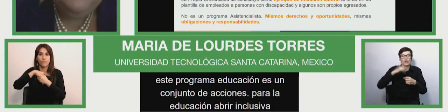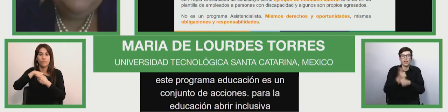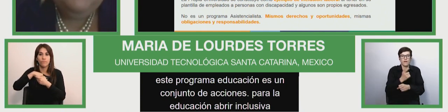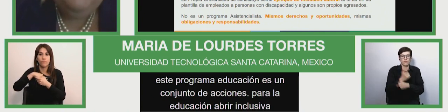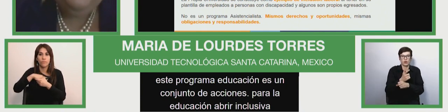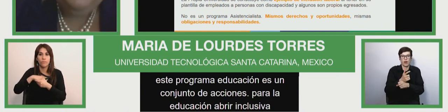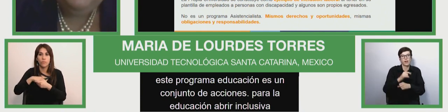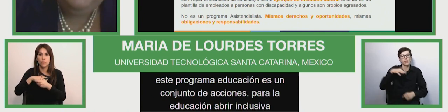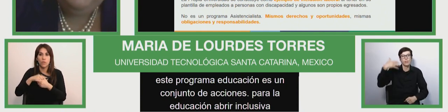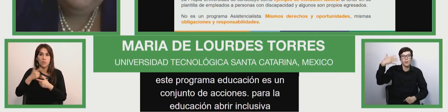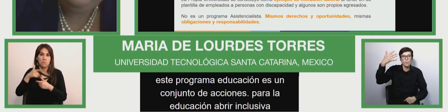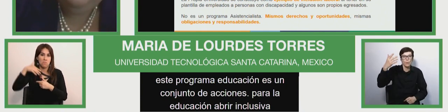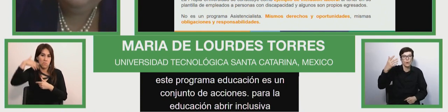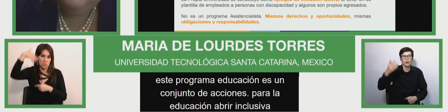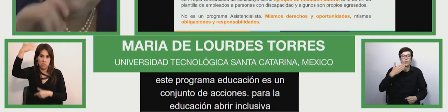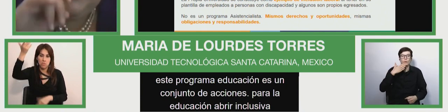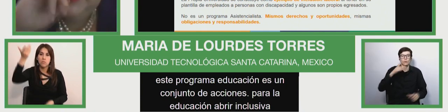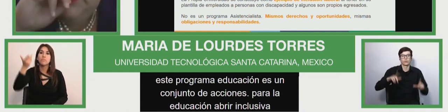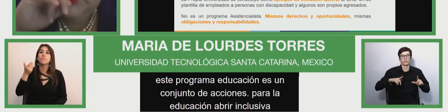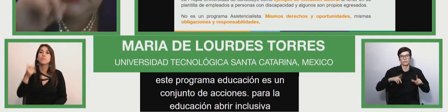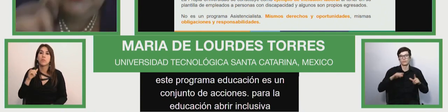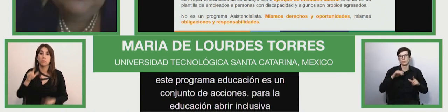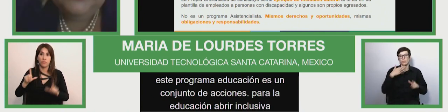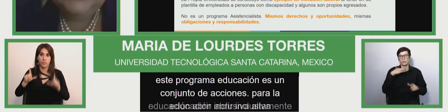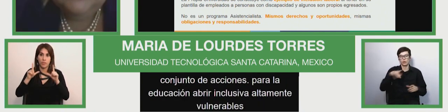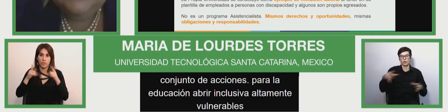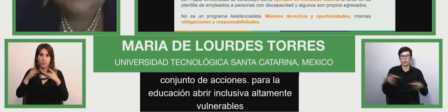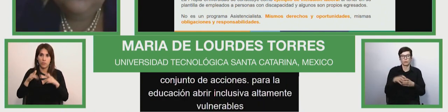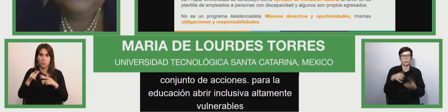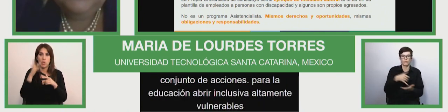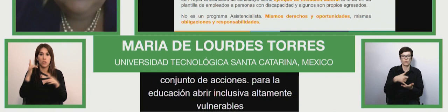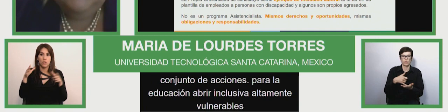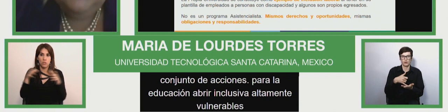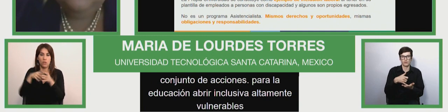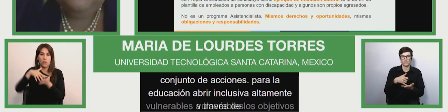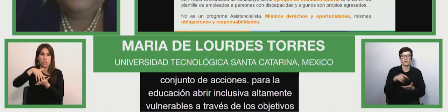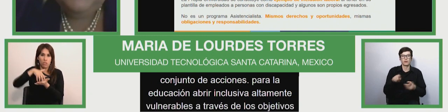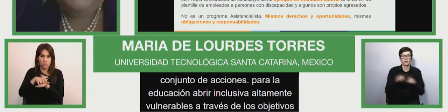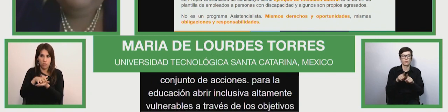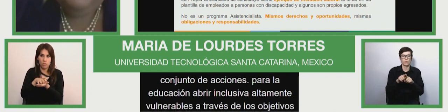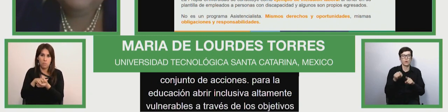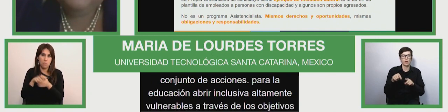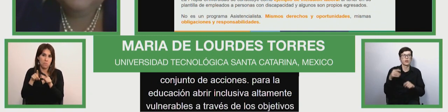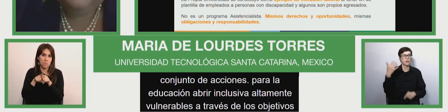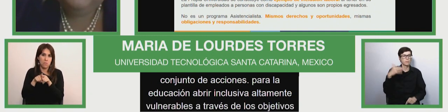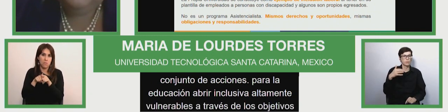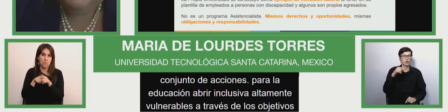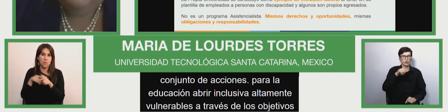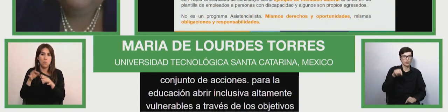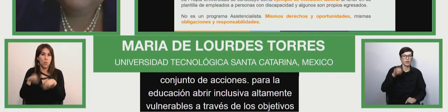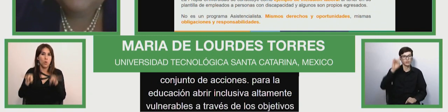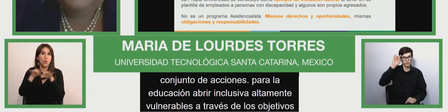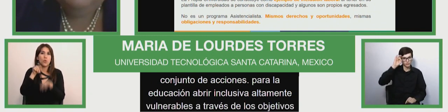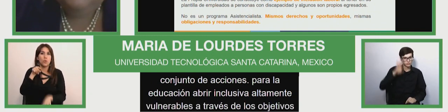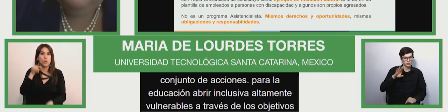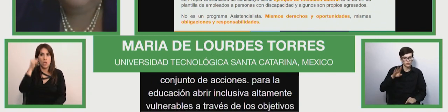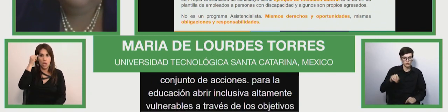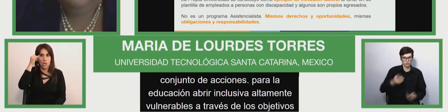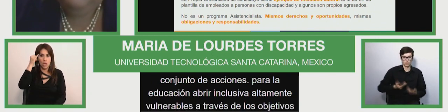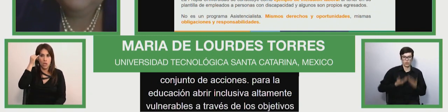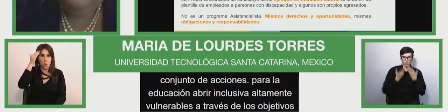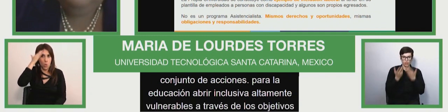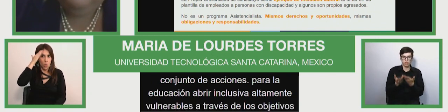actions geared towards achieving high education and also to have people with these capacities